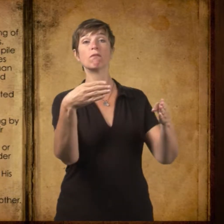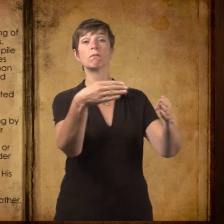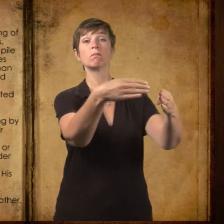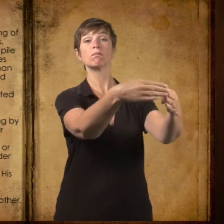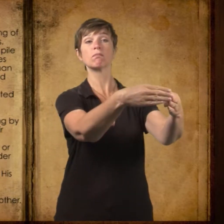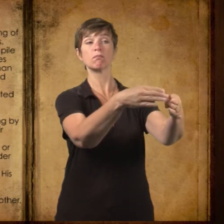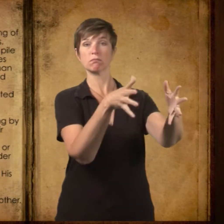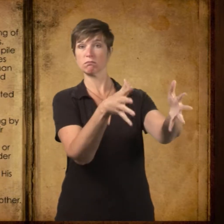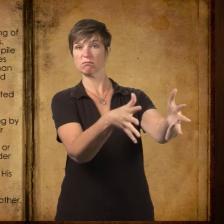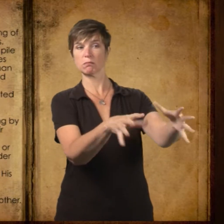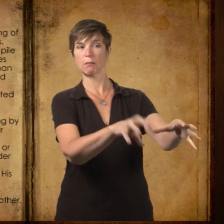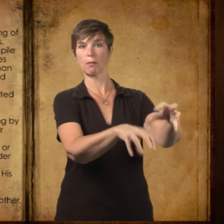smiled rather than laughed.